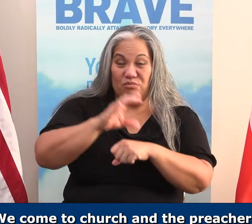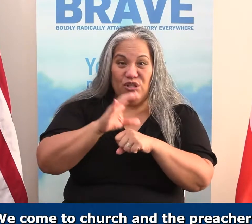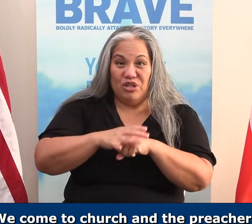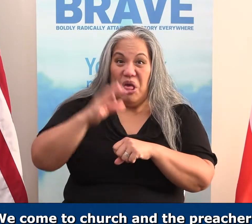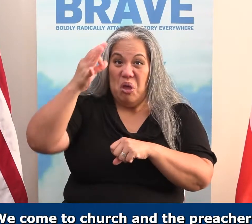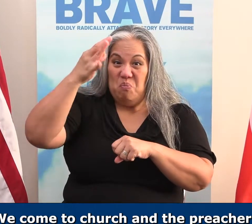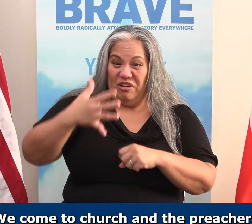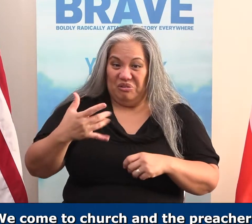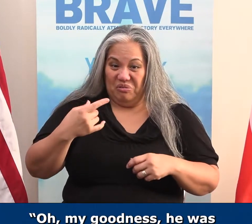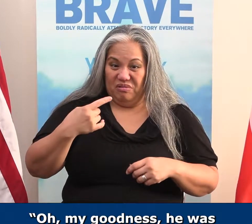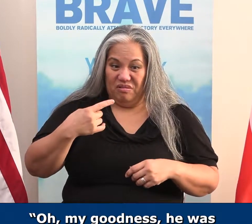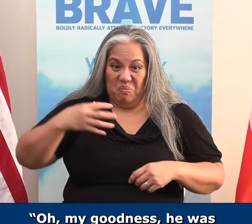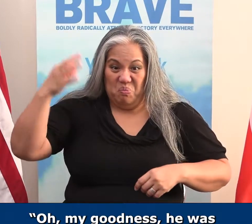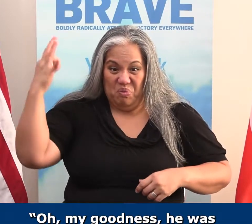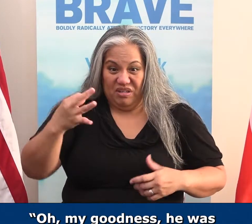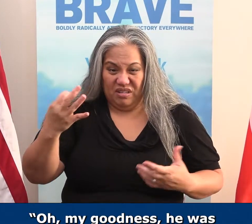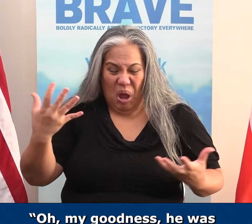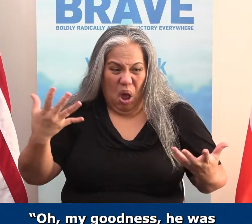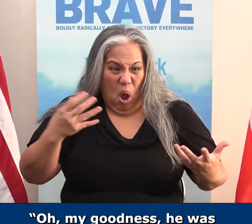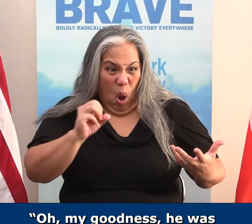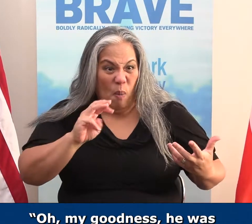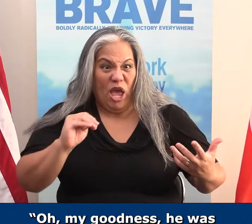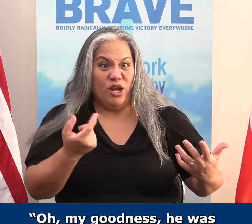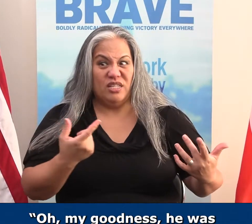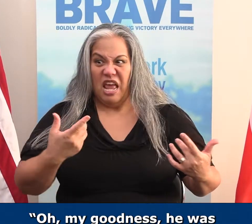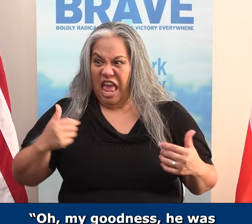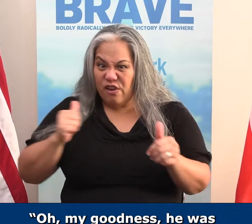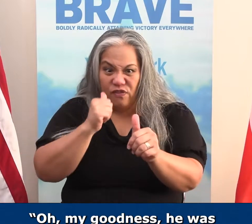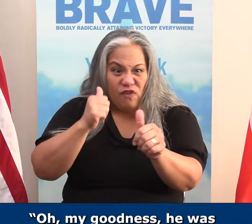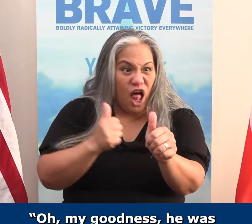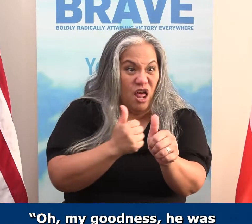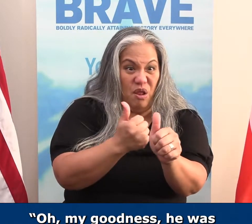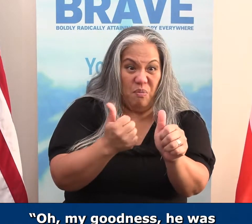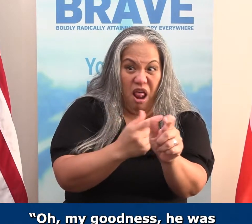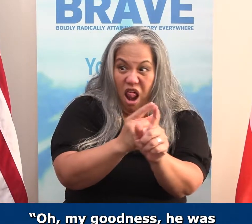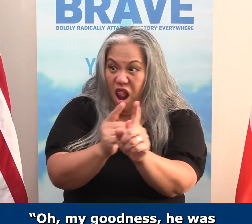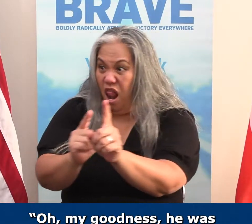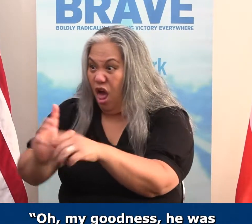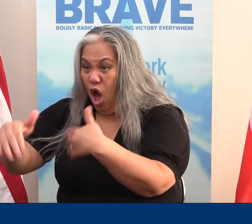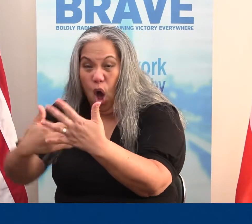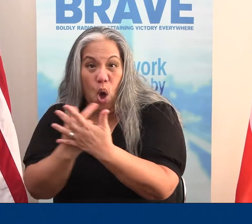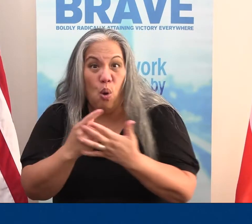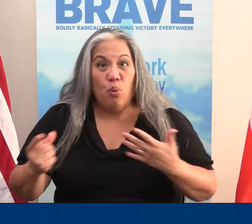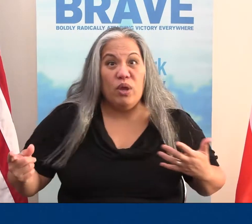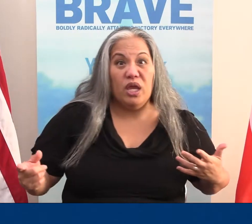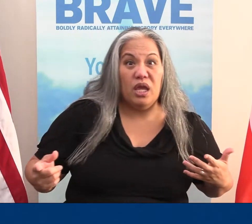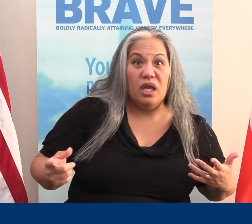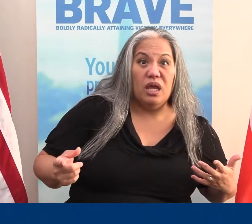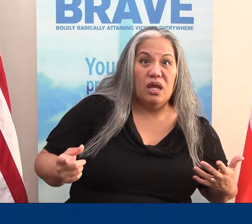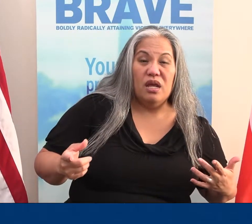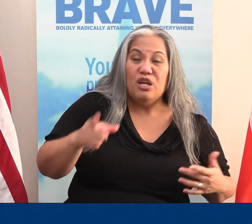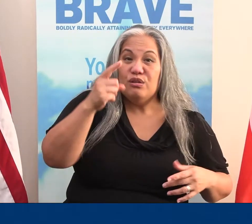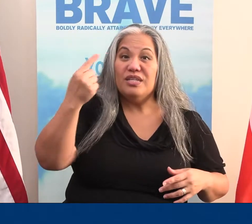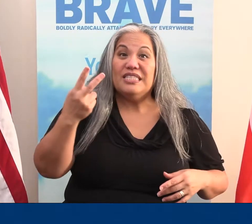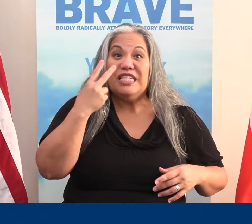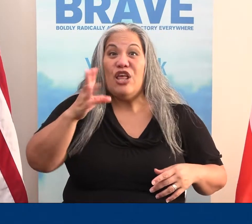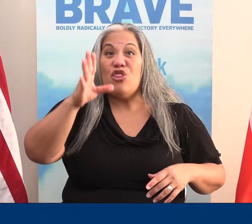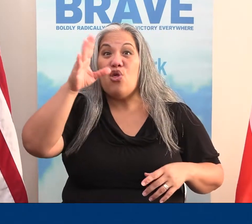preaches something. go, Oh, my goodness. He was following me around all week. You see, the Word of God is